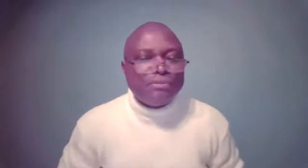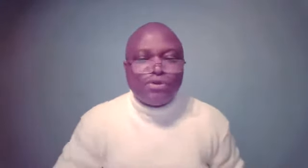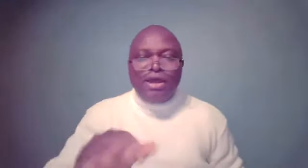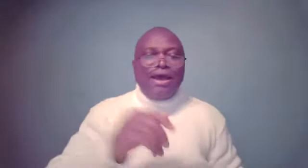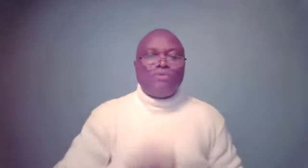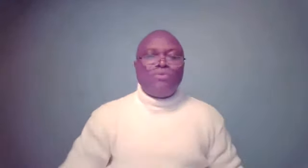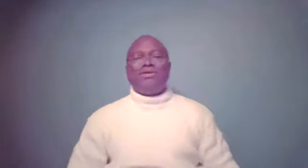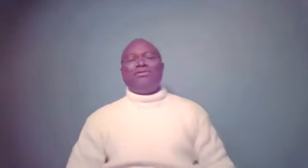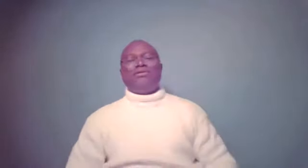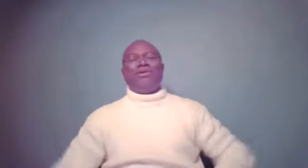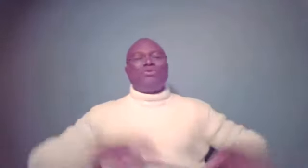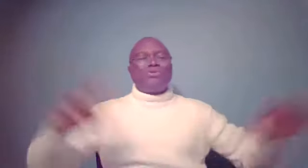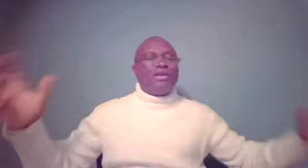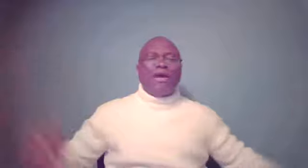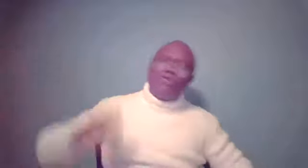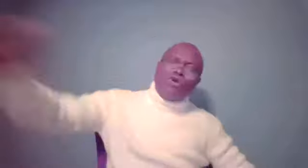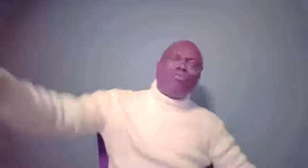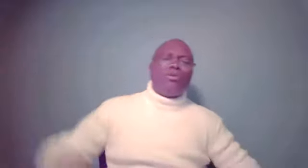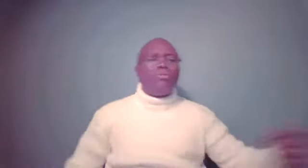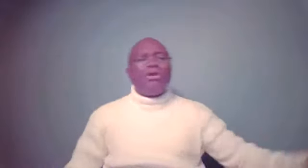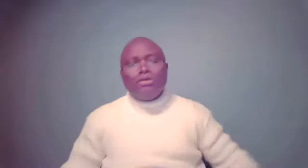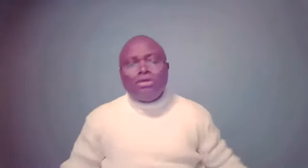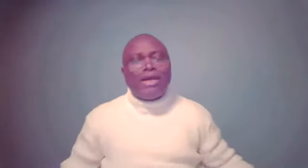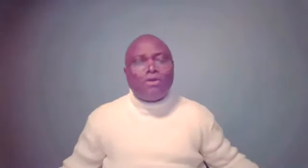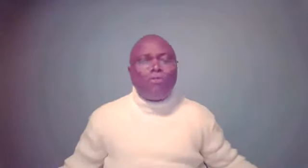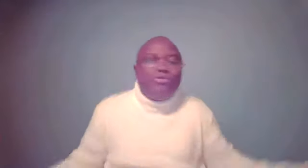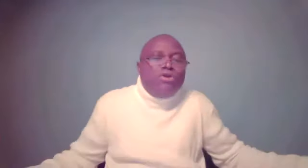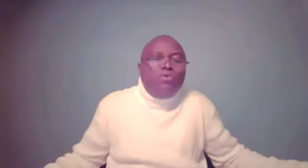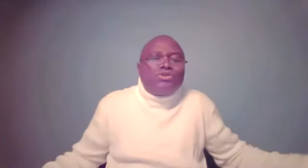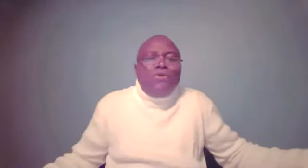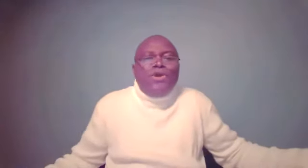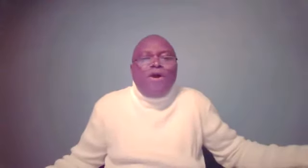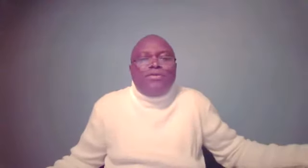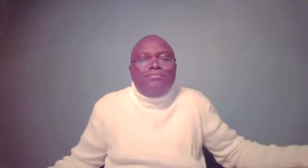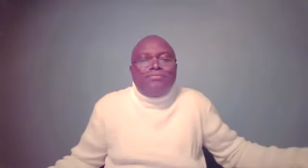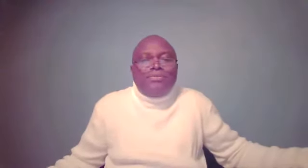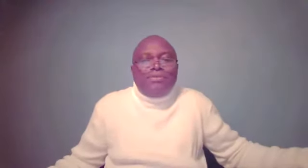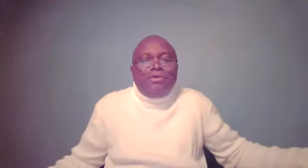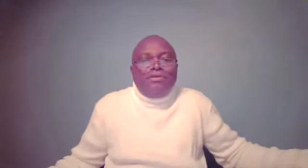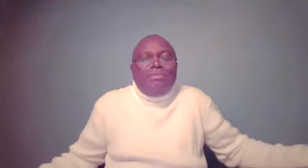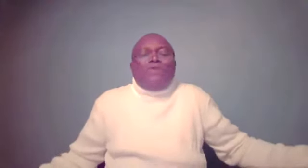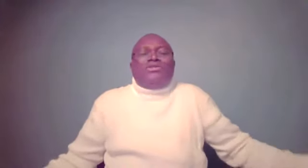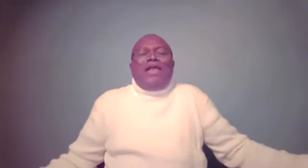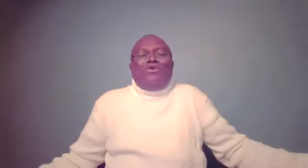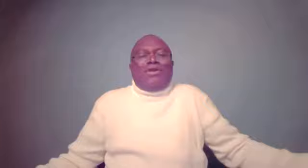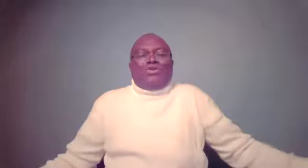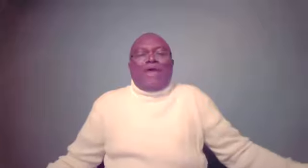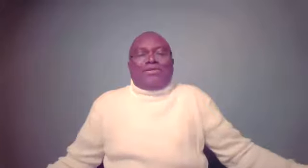people. had when Dickie was talking about, you know, call people up. You got to call me. You don't know what's going on. They may not tell you unless you ask